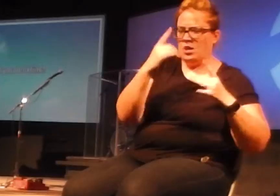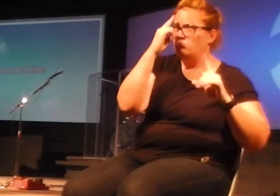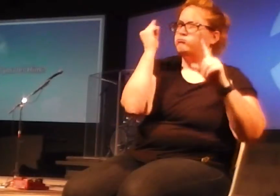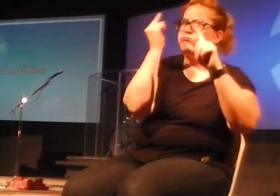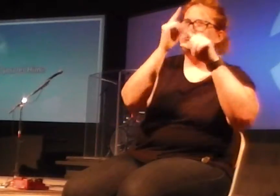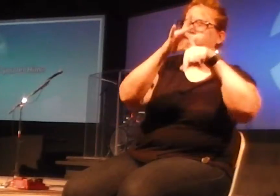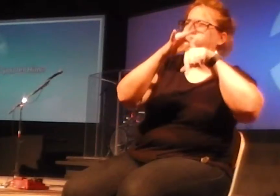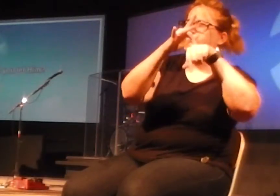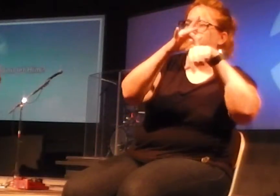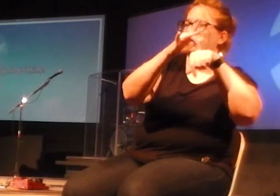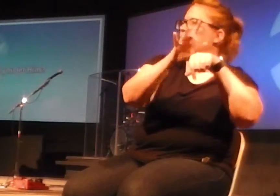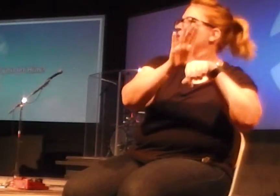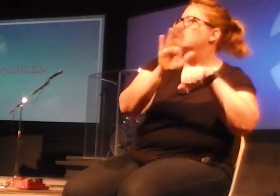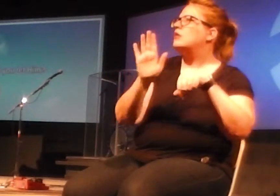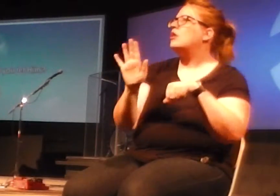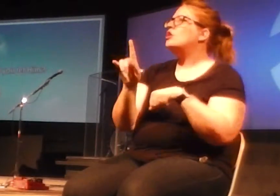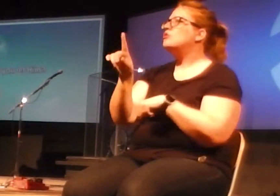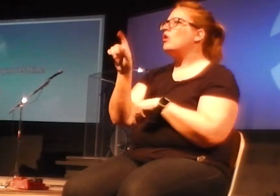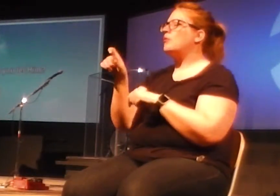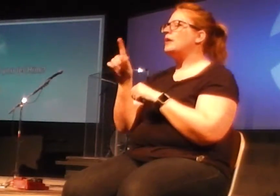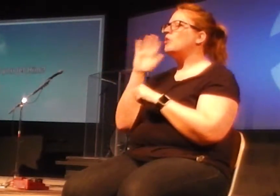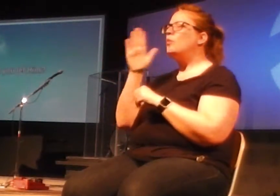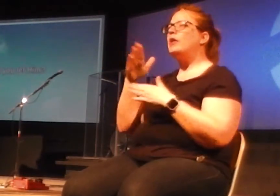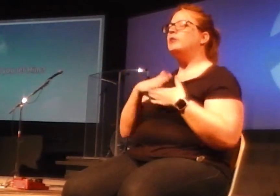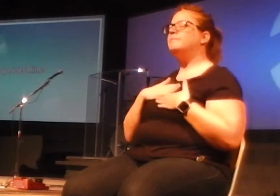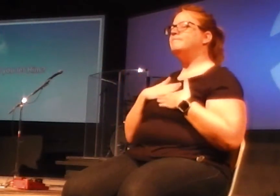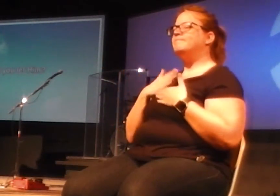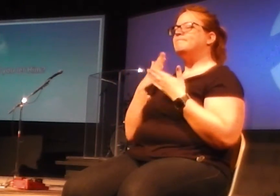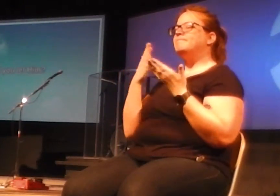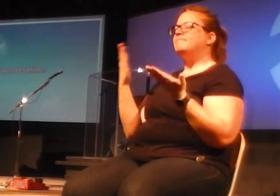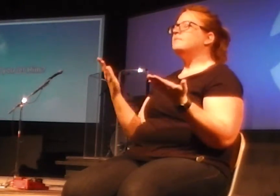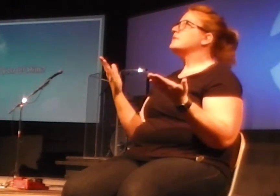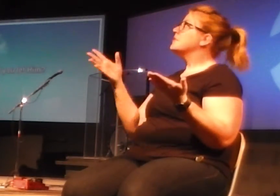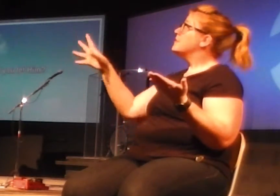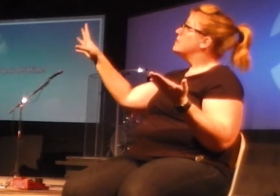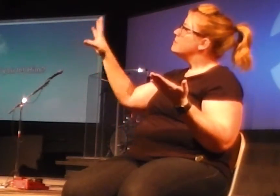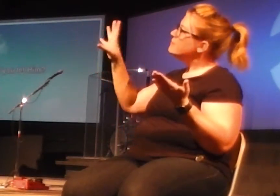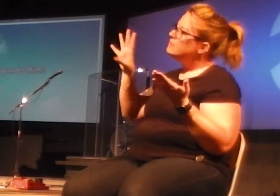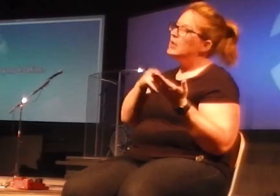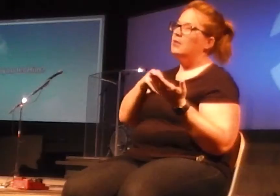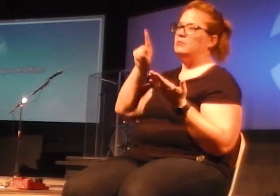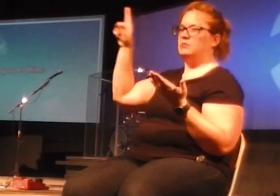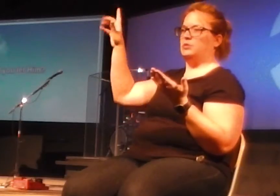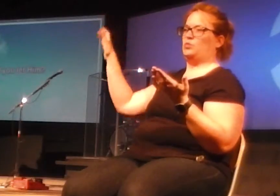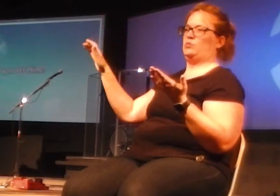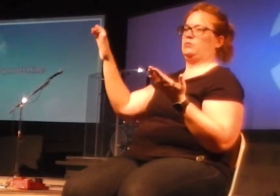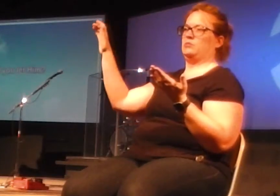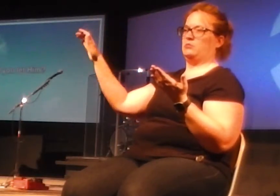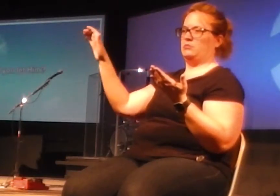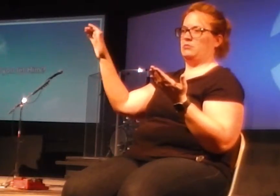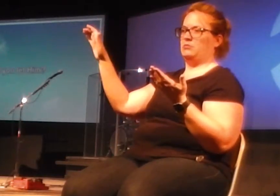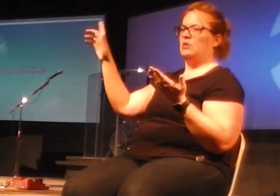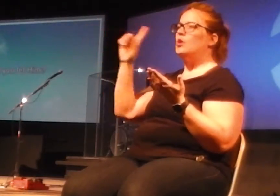So the question today is, will you let him do it? Will you let Jesus bring